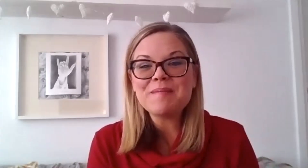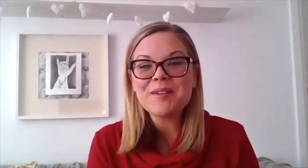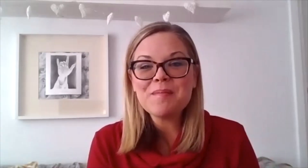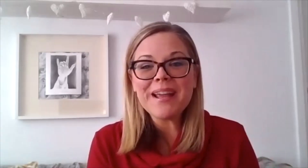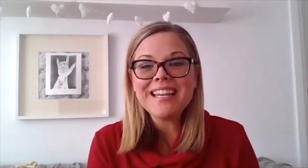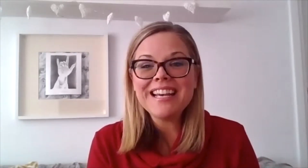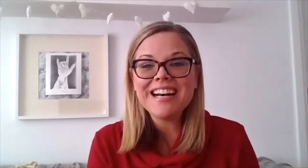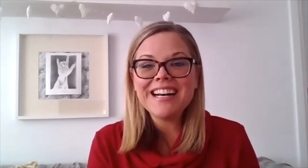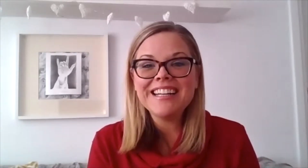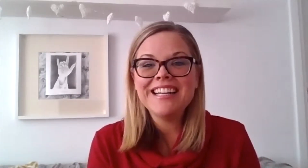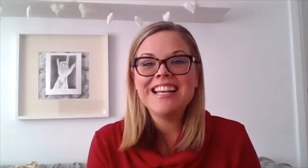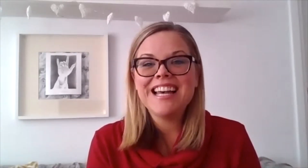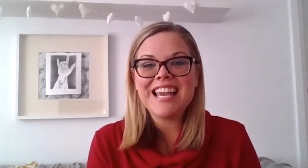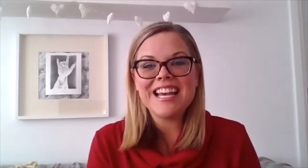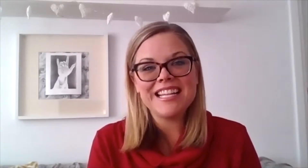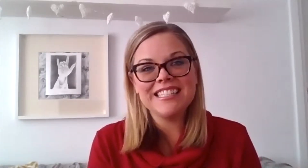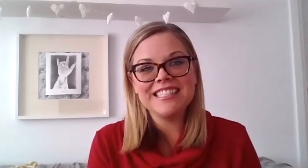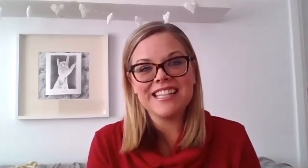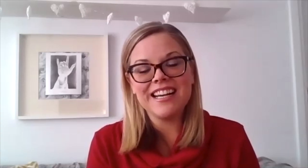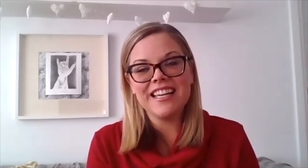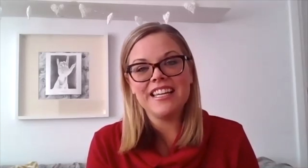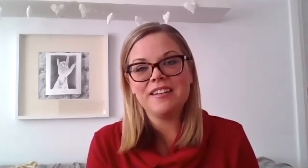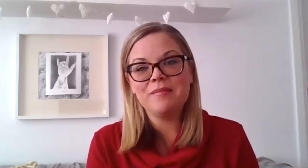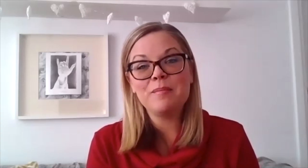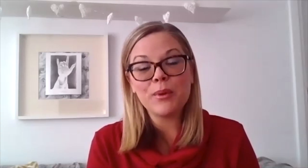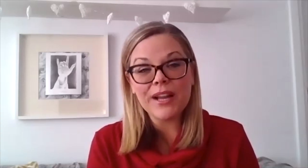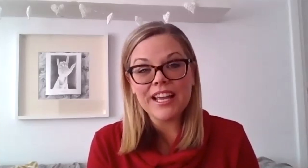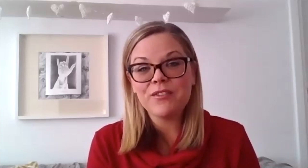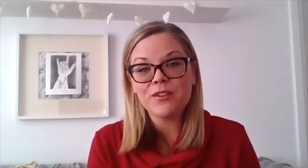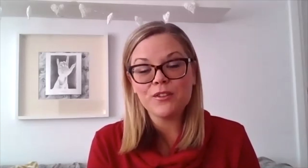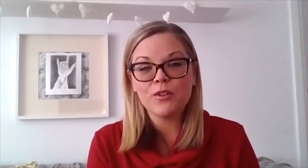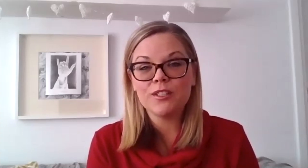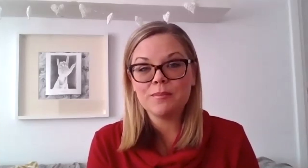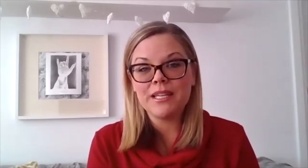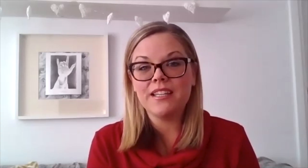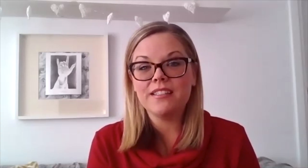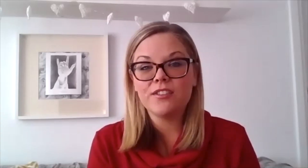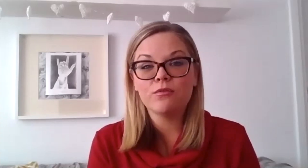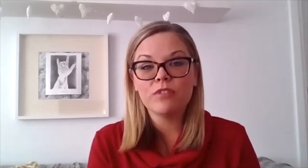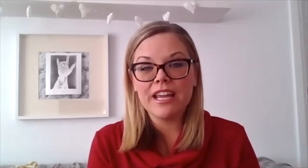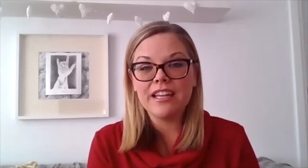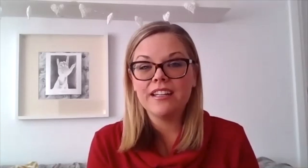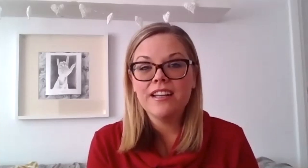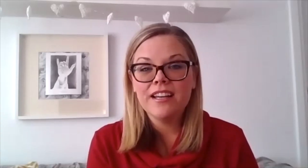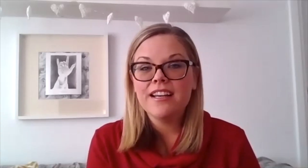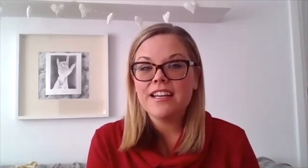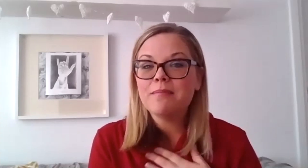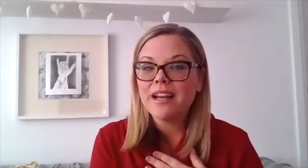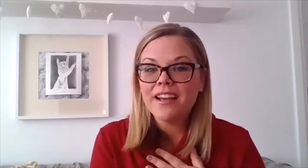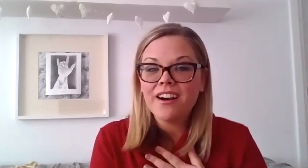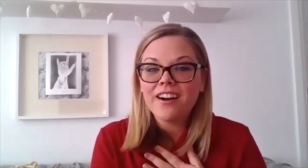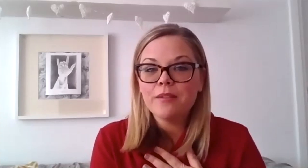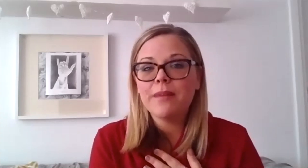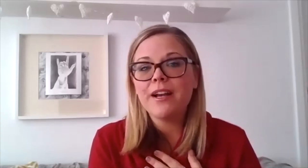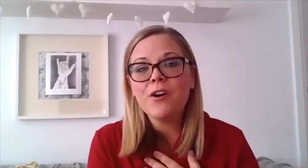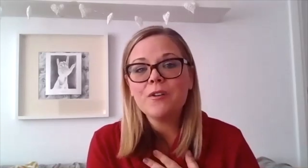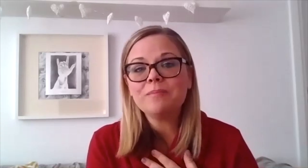romania and i am praying for the lord's peace to reign in my heart my home